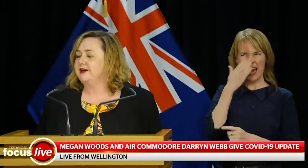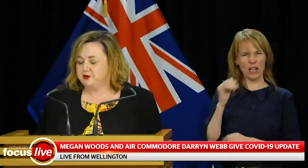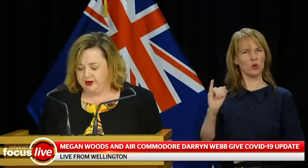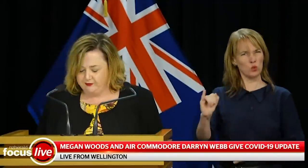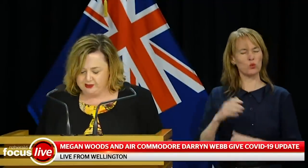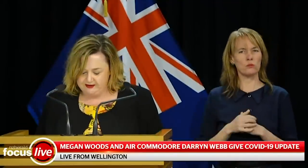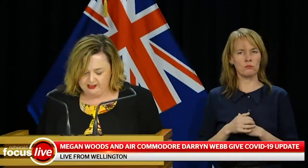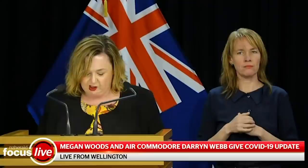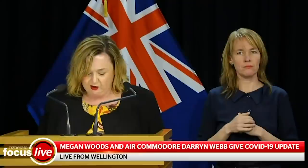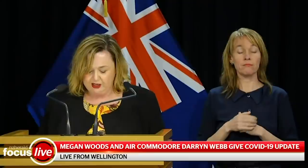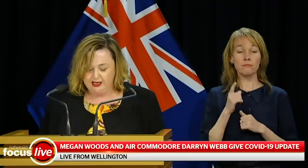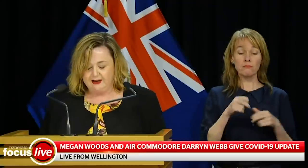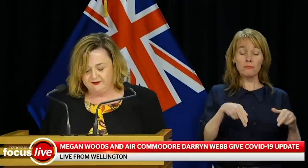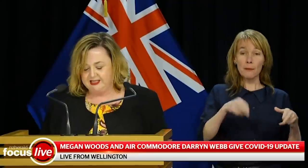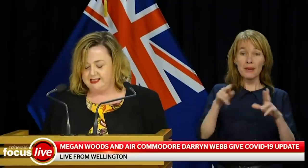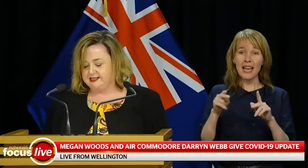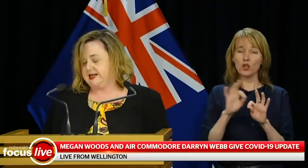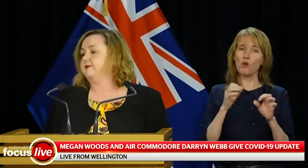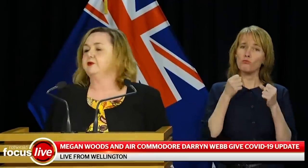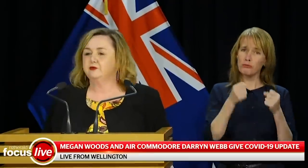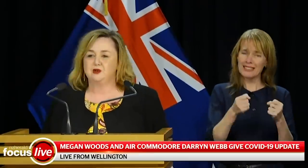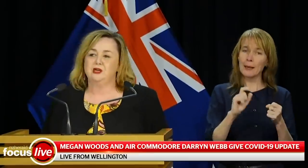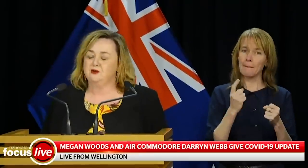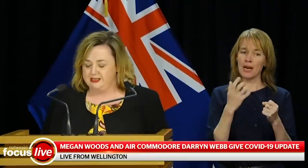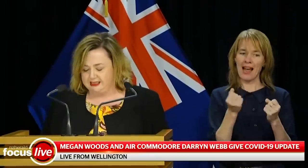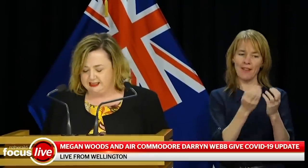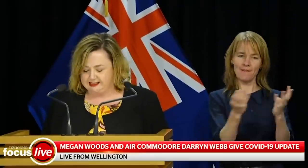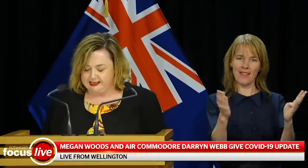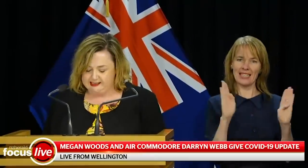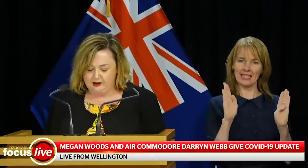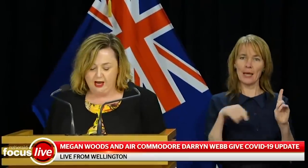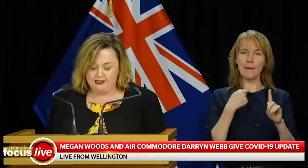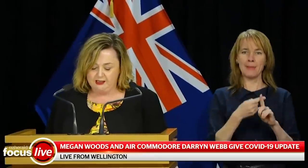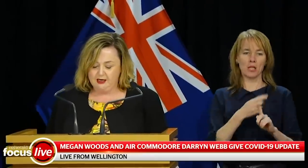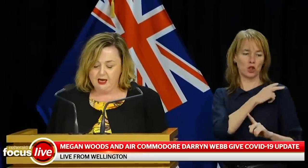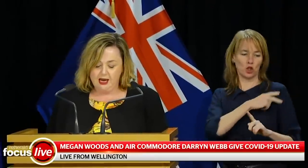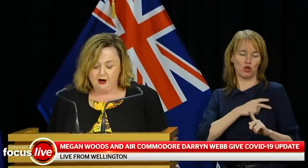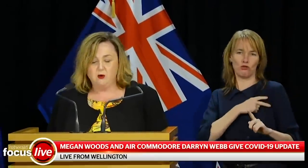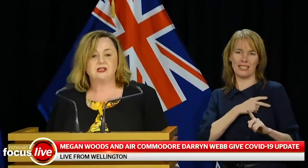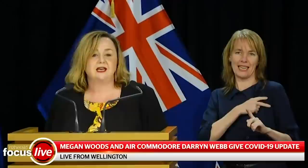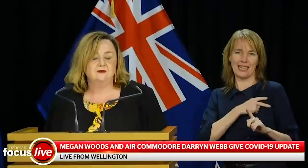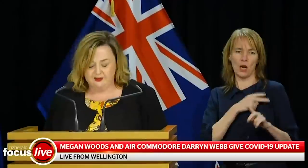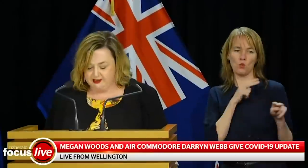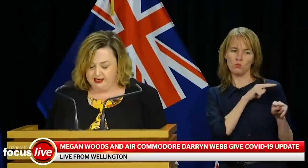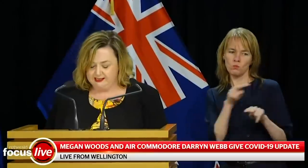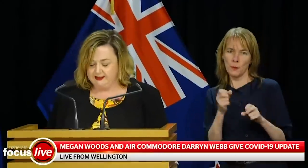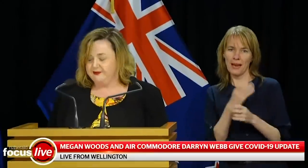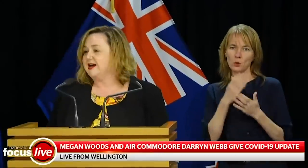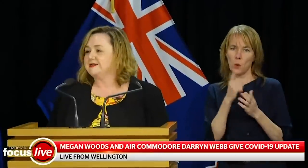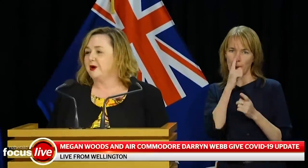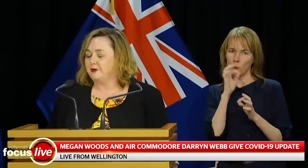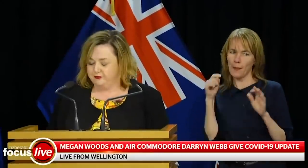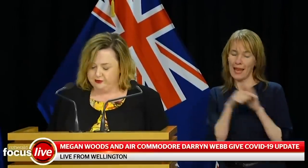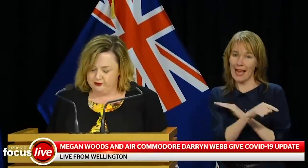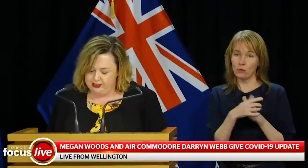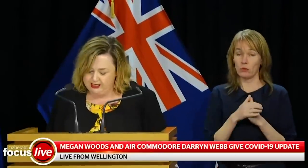they do have 24-7 security and fences to keep returning New Zealanders inside. And I want to emphasise that